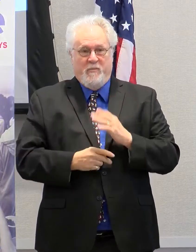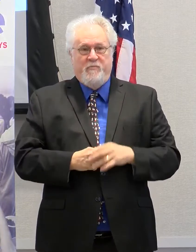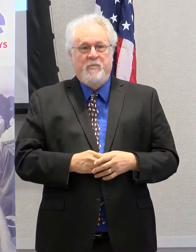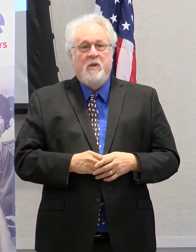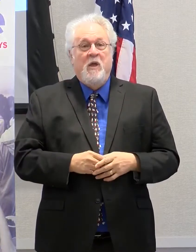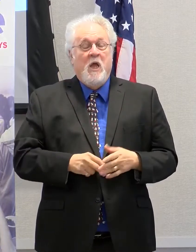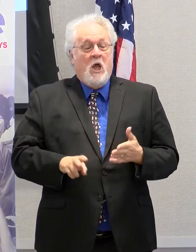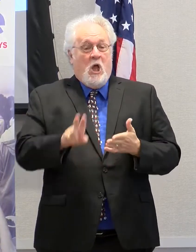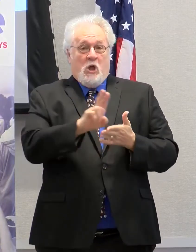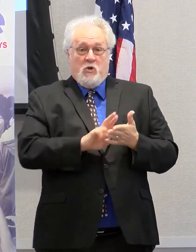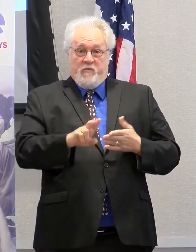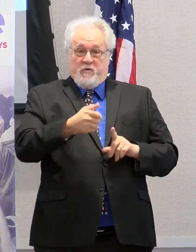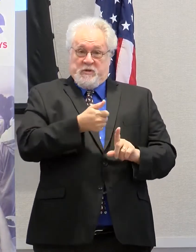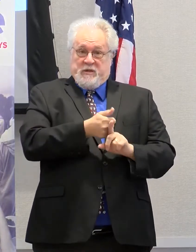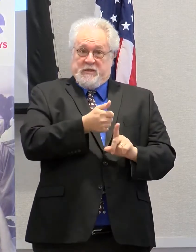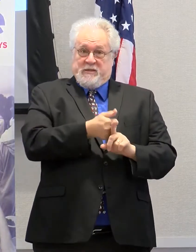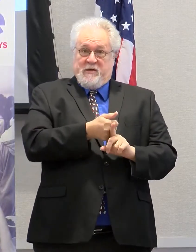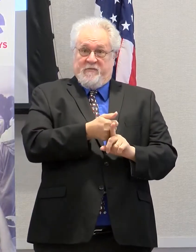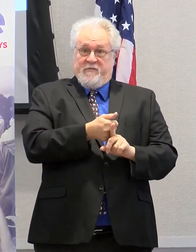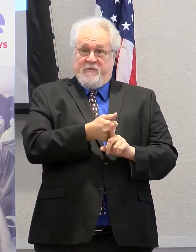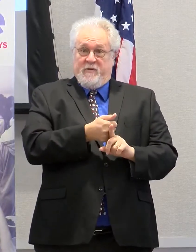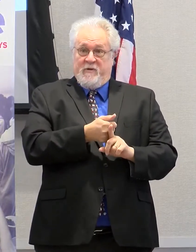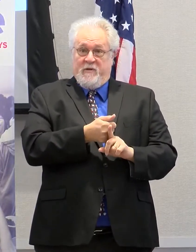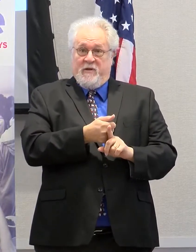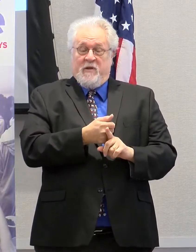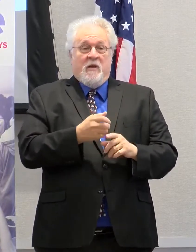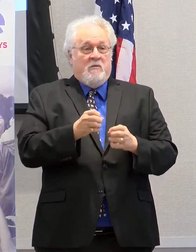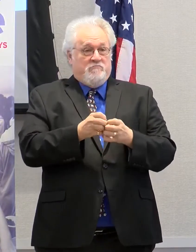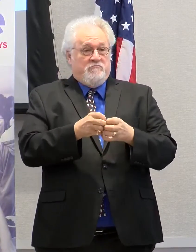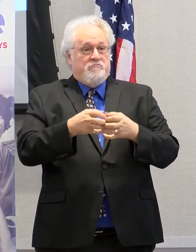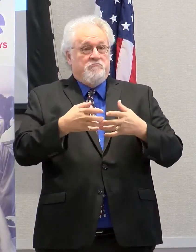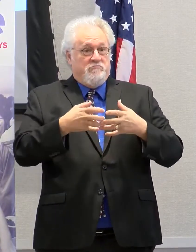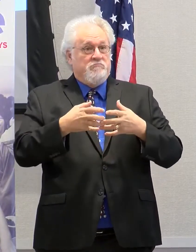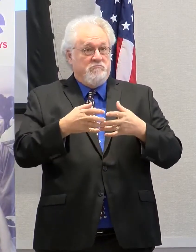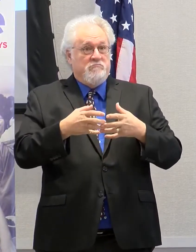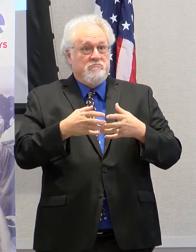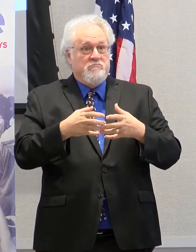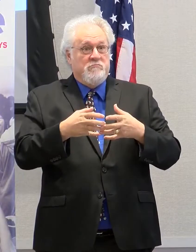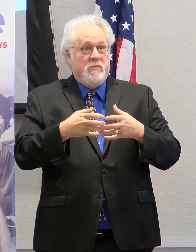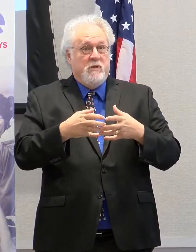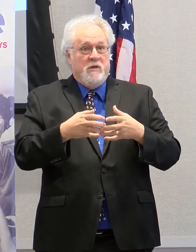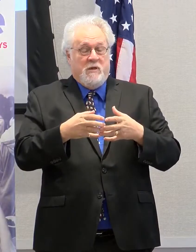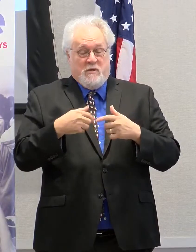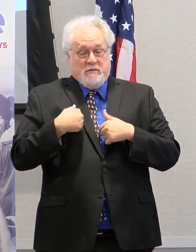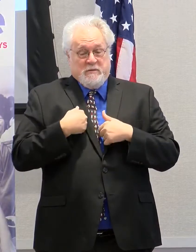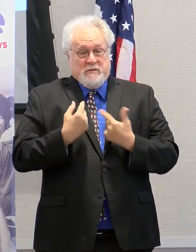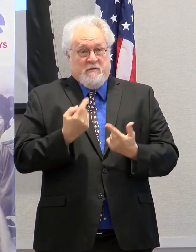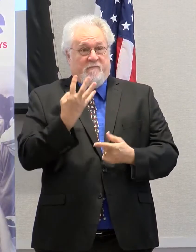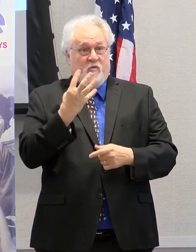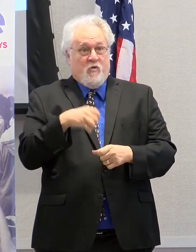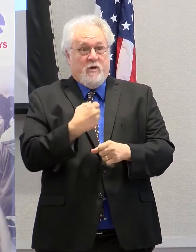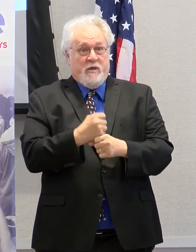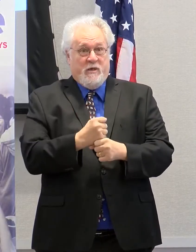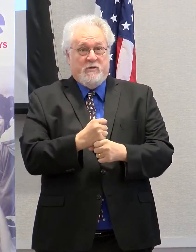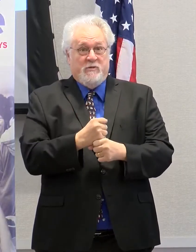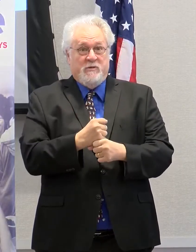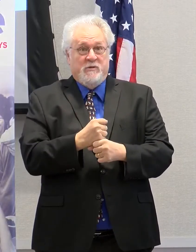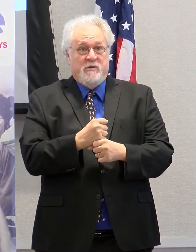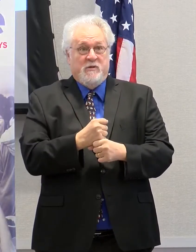The university itself has grown significantly over the last four years.